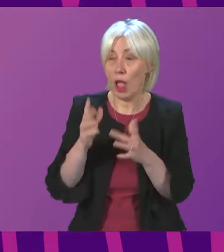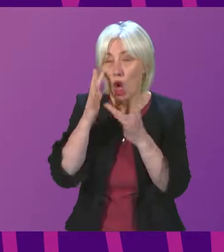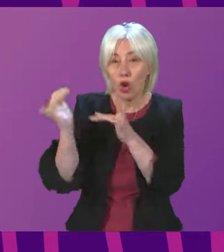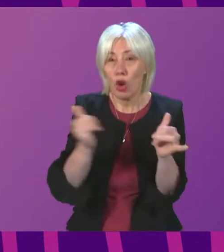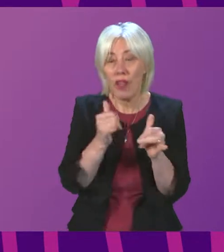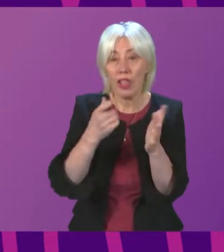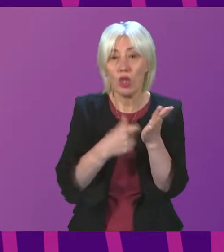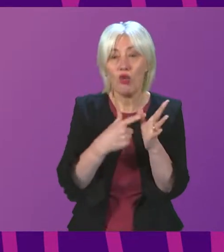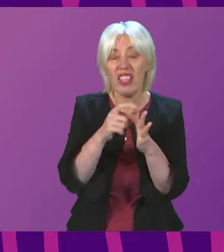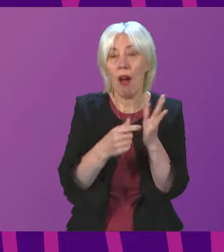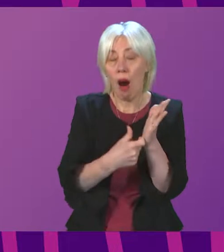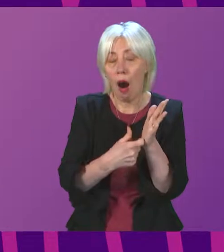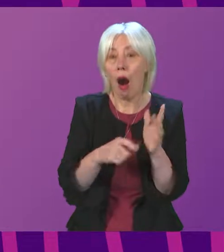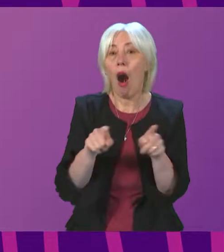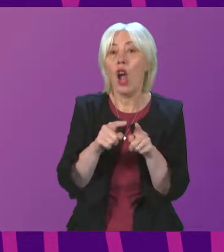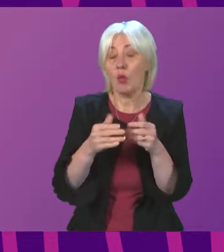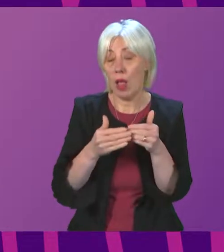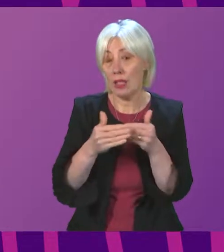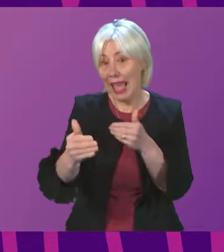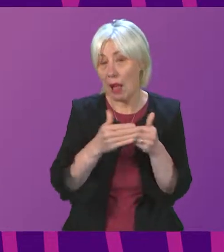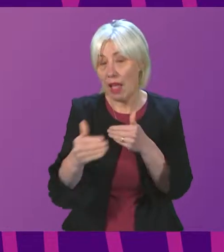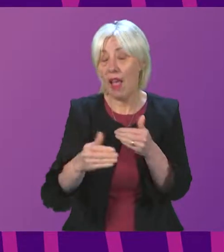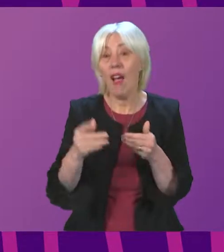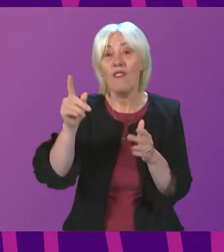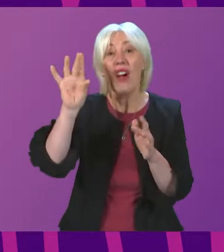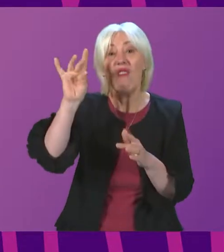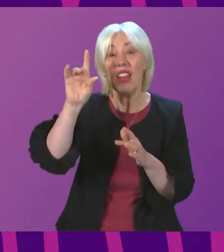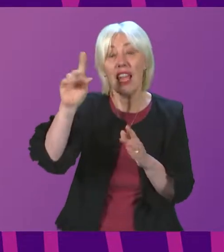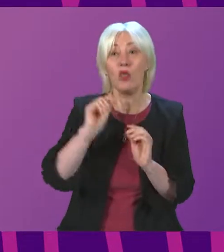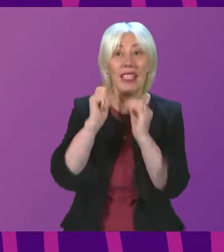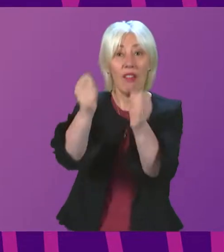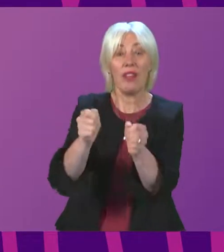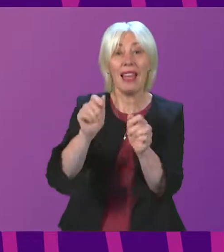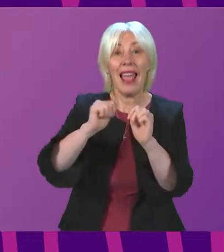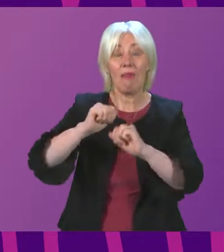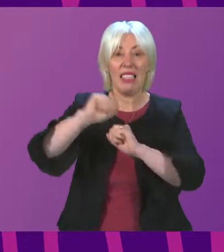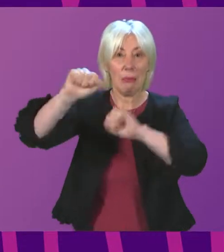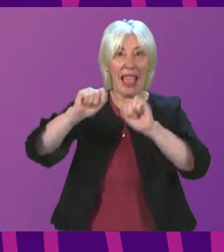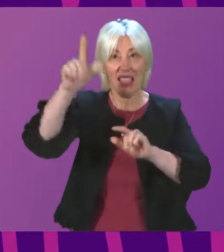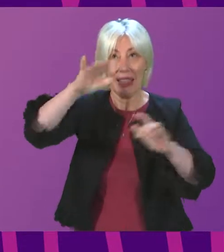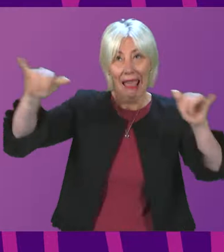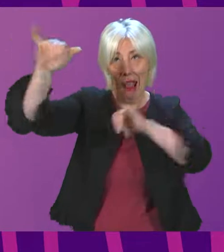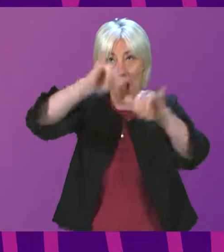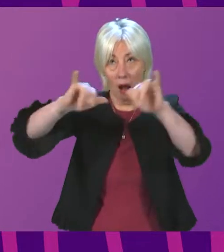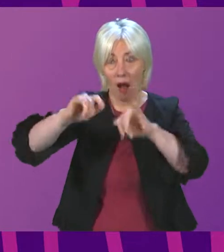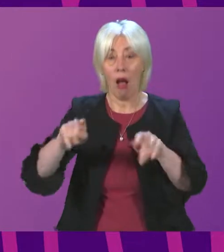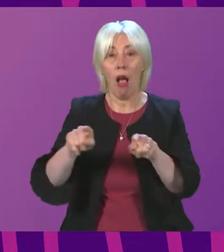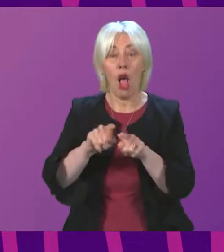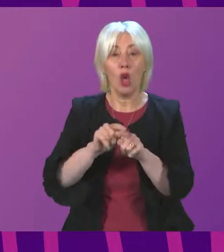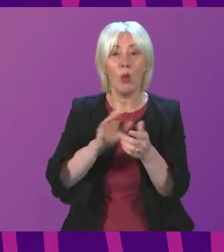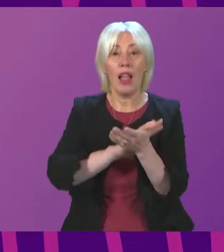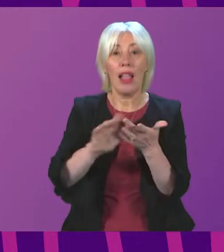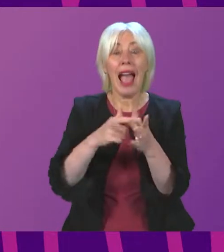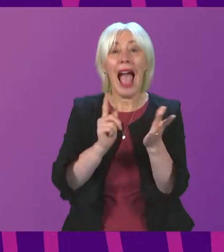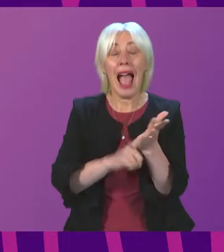concerns regarding the timeline for Inverness to be granted controlled airspace, whether High Island tends to introduce controlled airspace at Dundee,